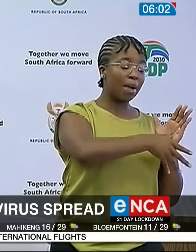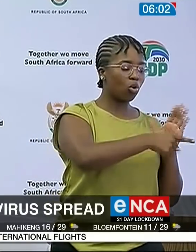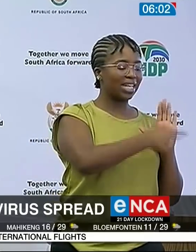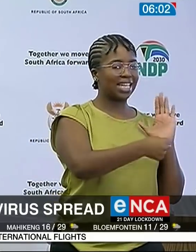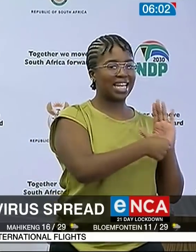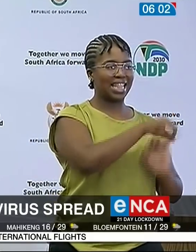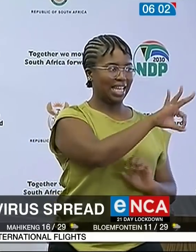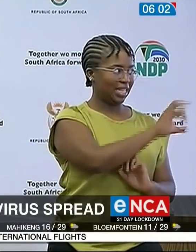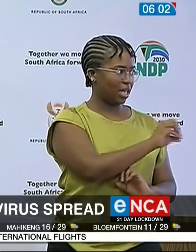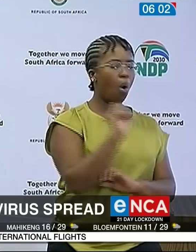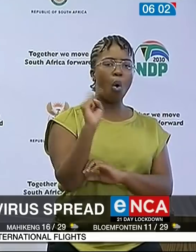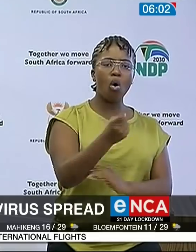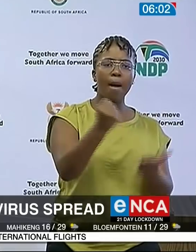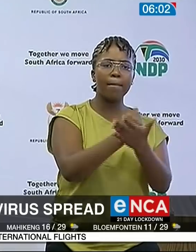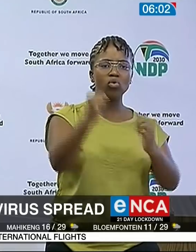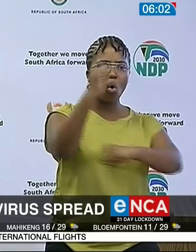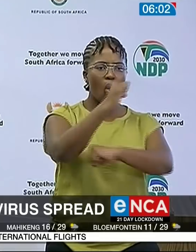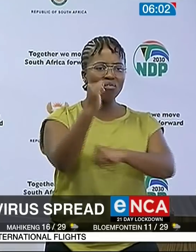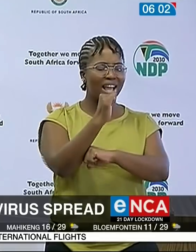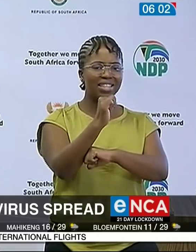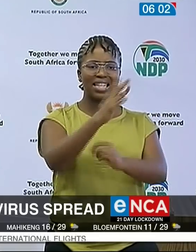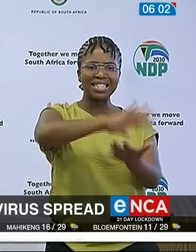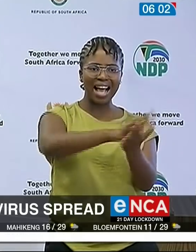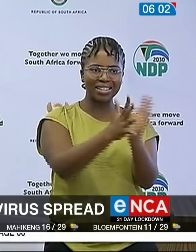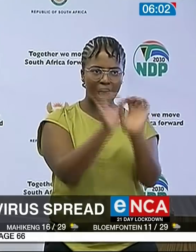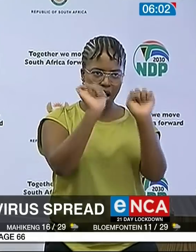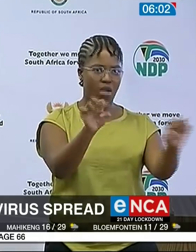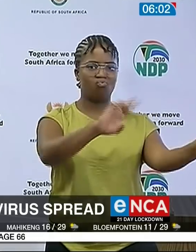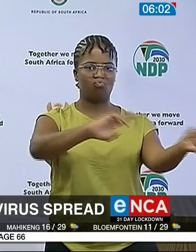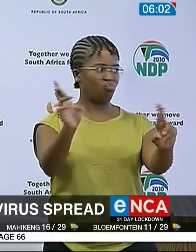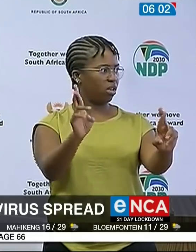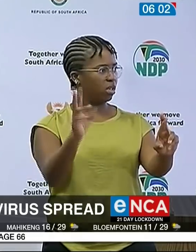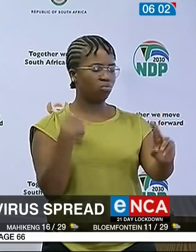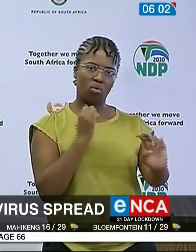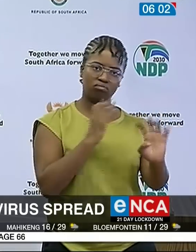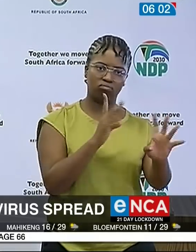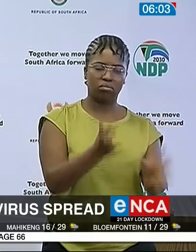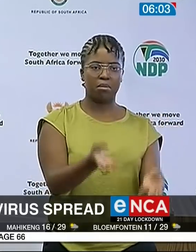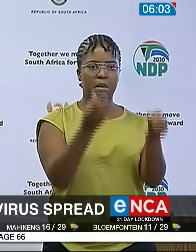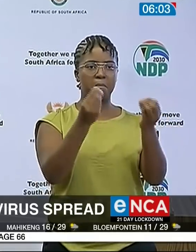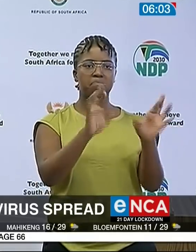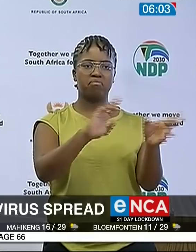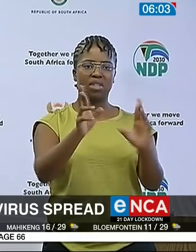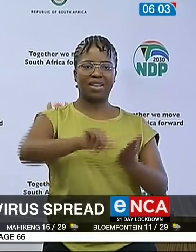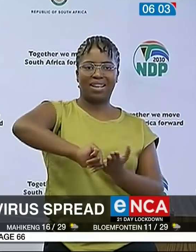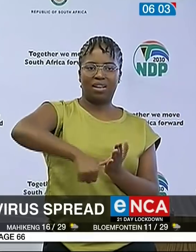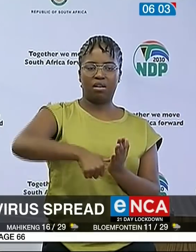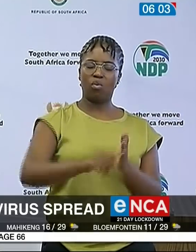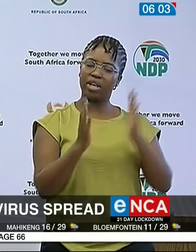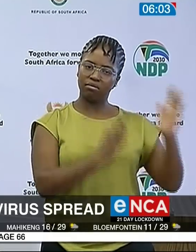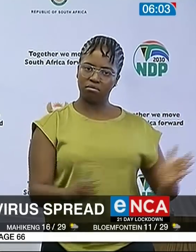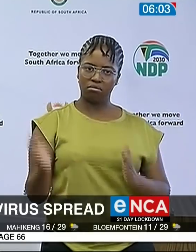finalized all logistical arrangements pertaining to social grant payments. When we say we've arranged all